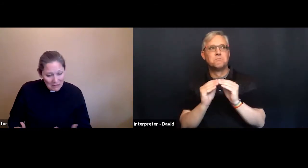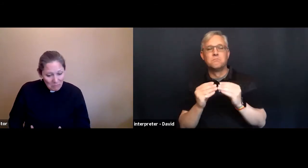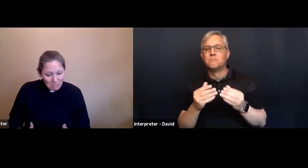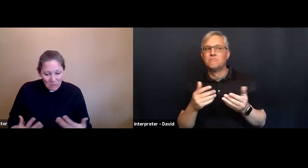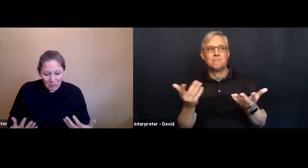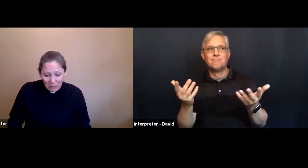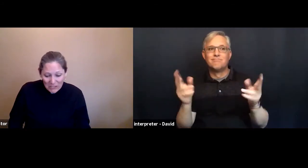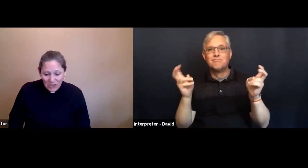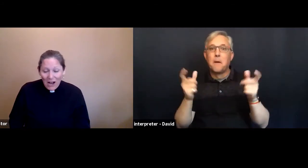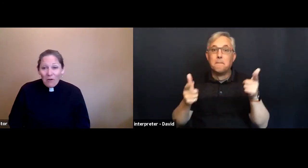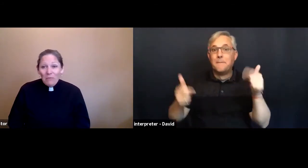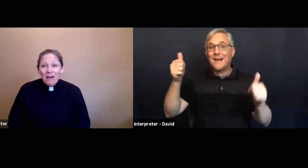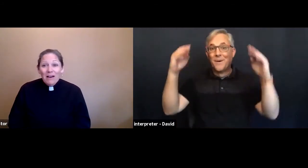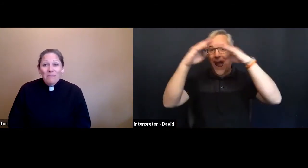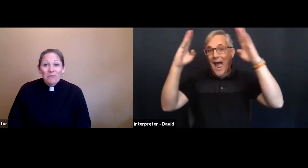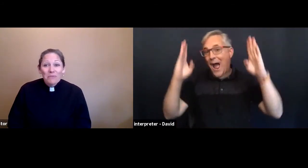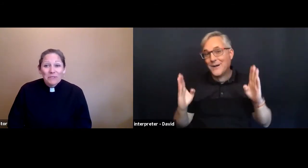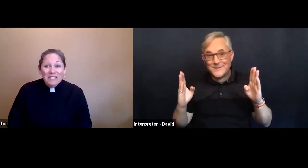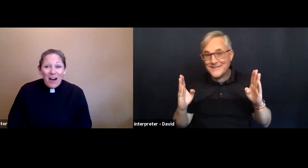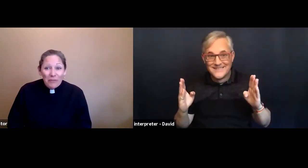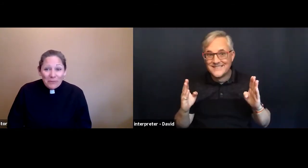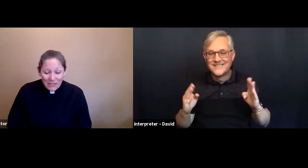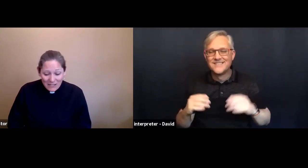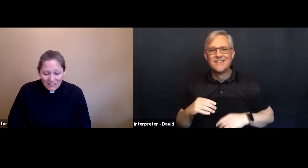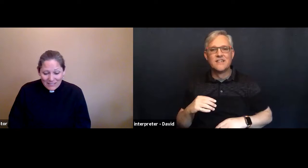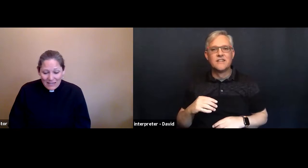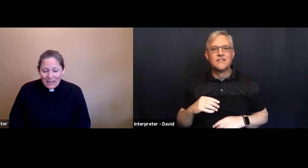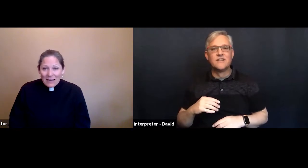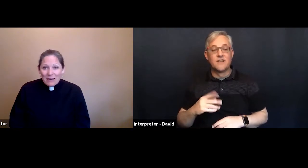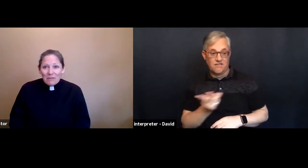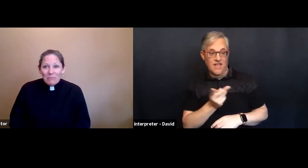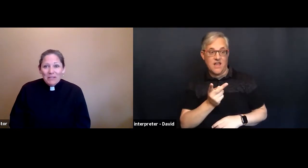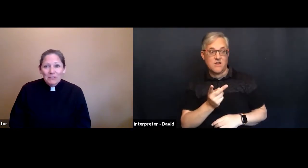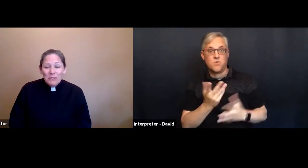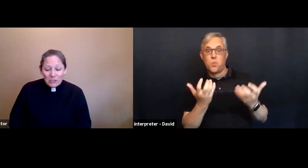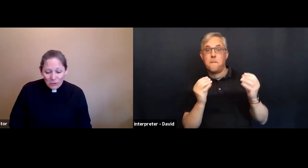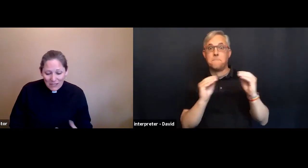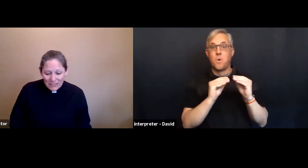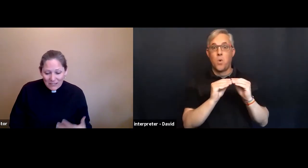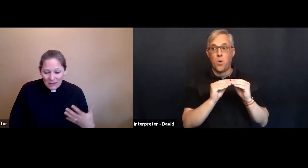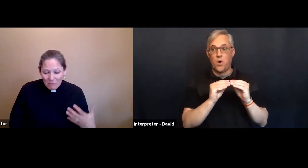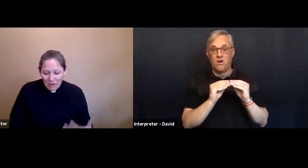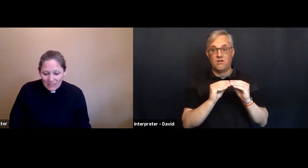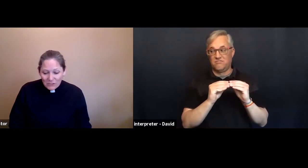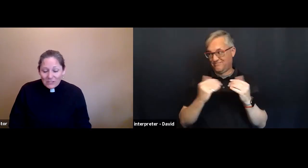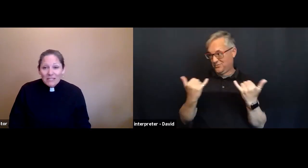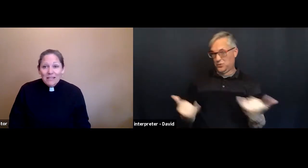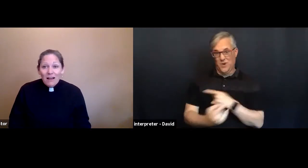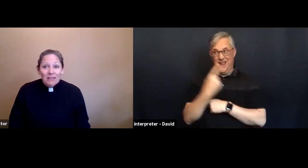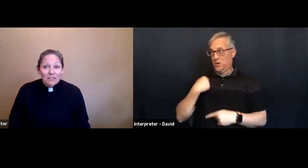When we reach out for those other things, because we trust messages that tell us